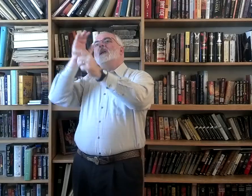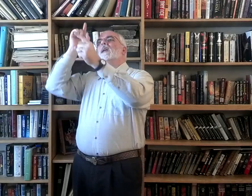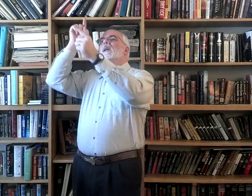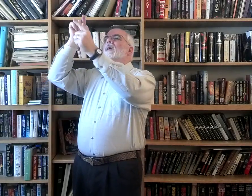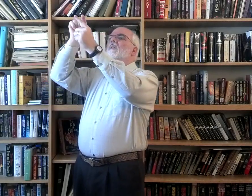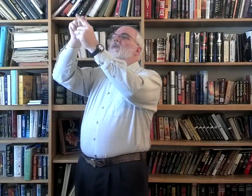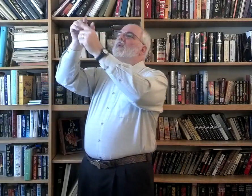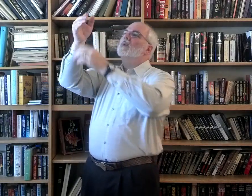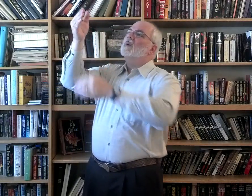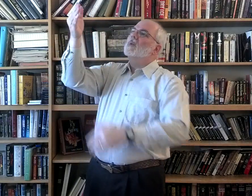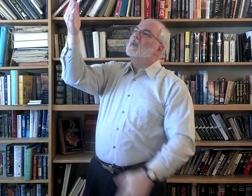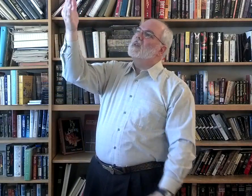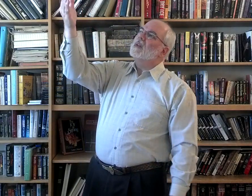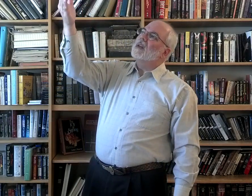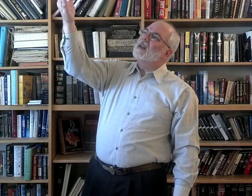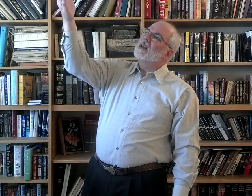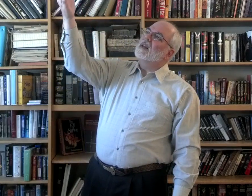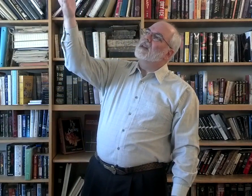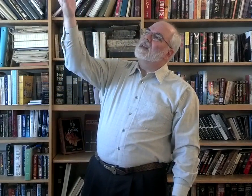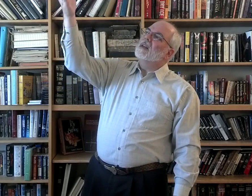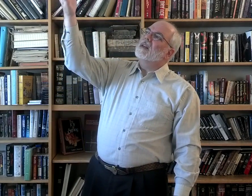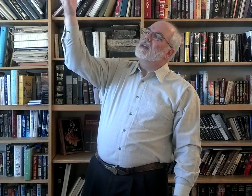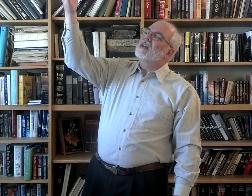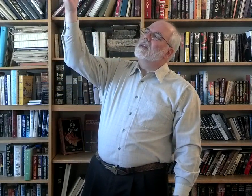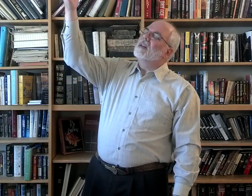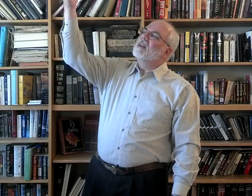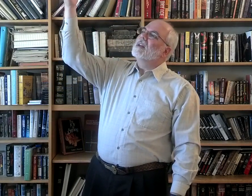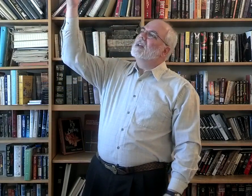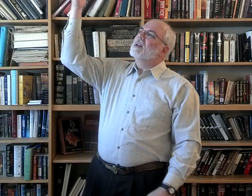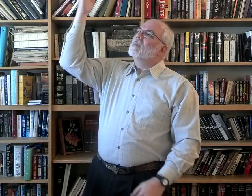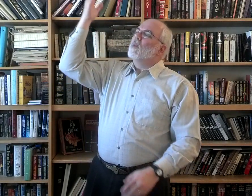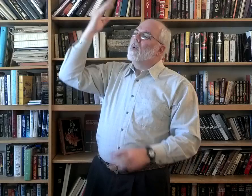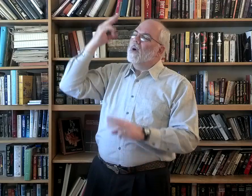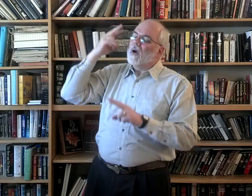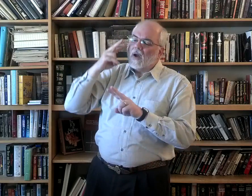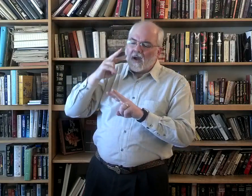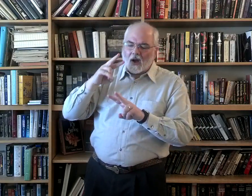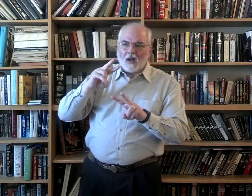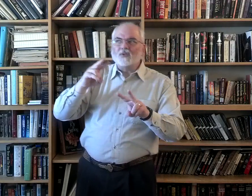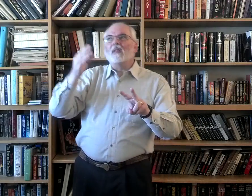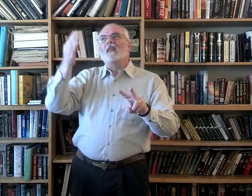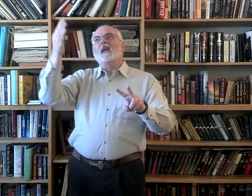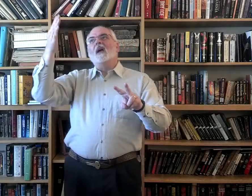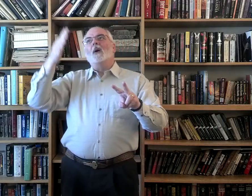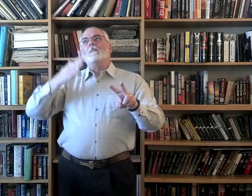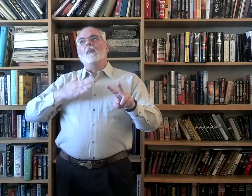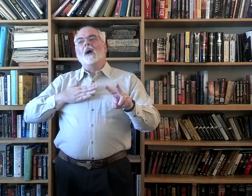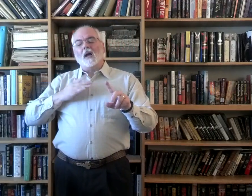to Thee. Watch Thou my